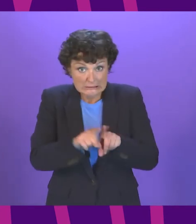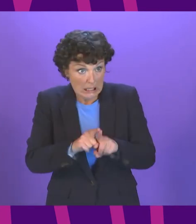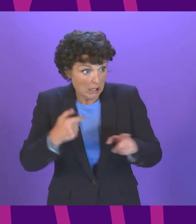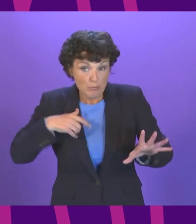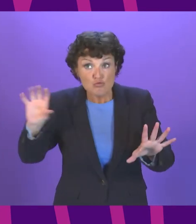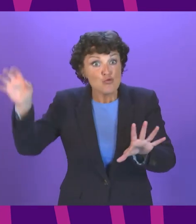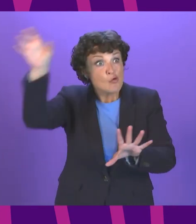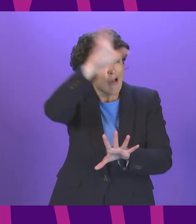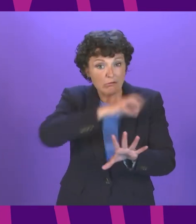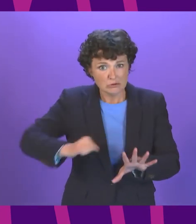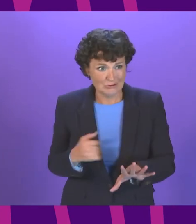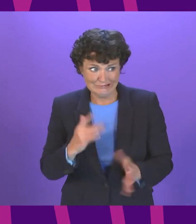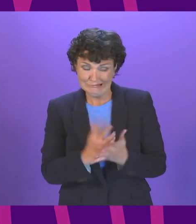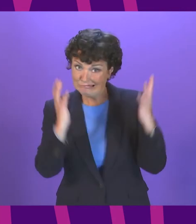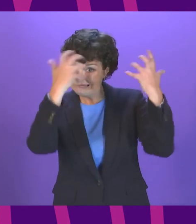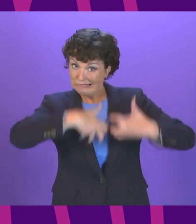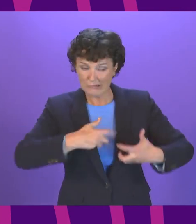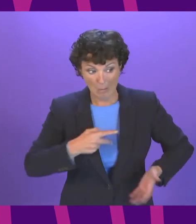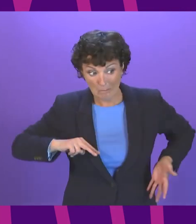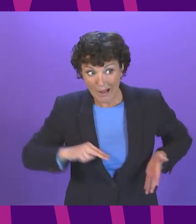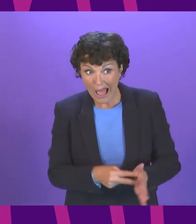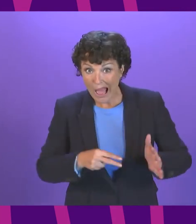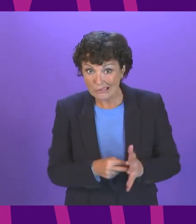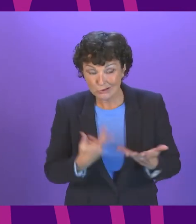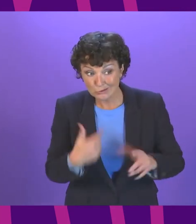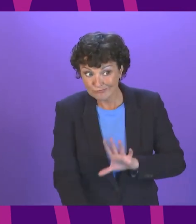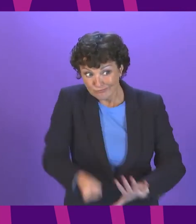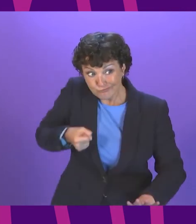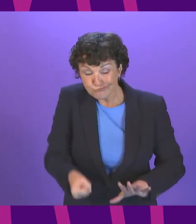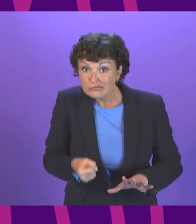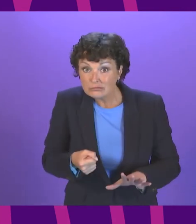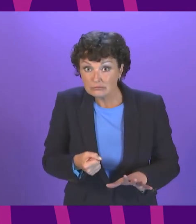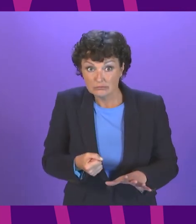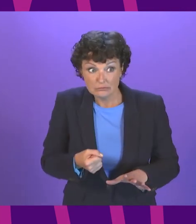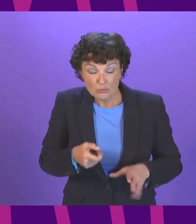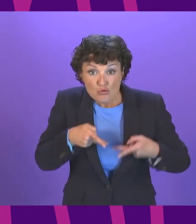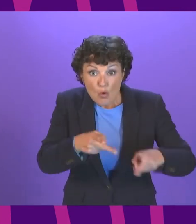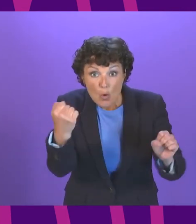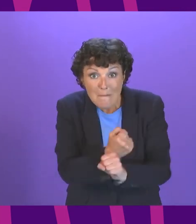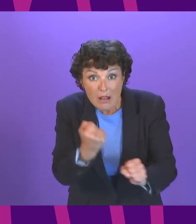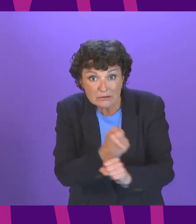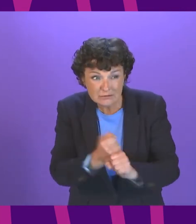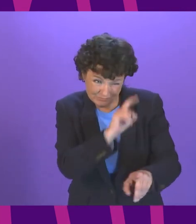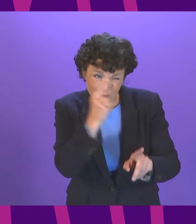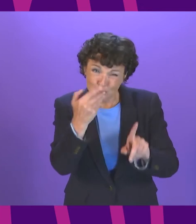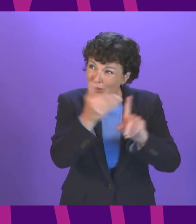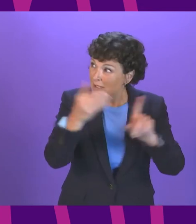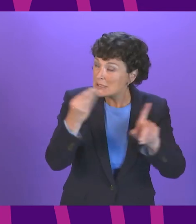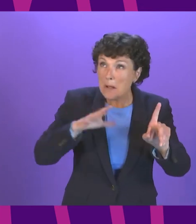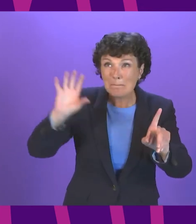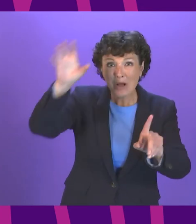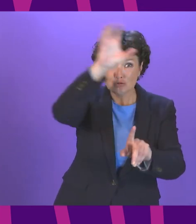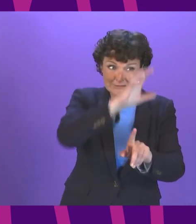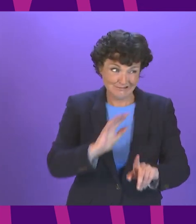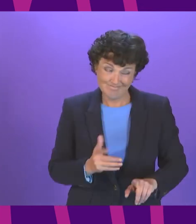Scotland are concerned to hear plans to halt road building and does he recognise there are some parts of the country that are not well